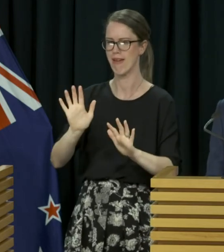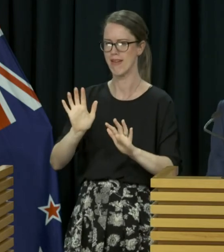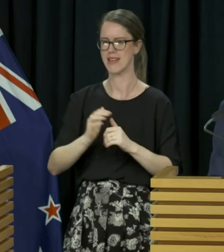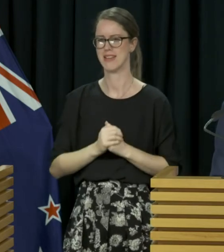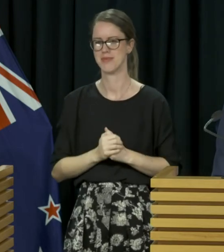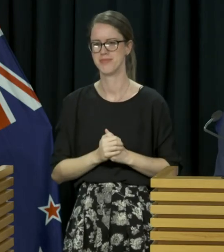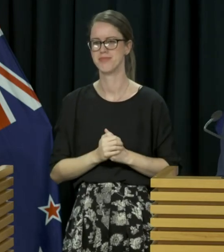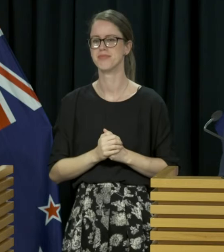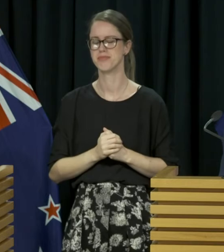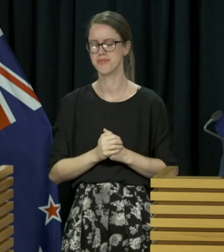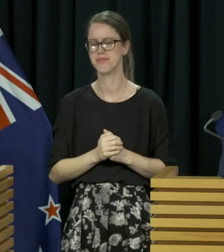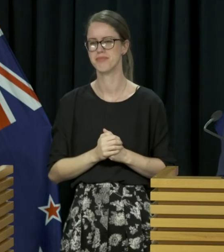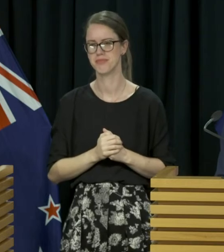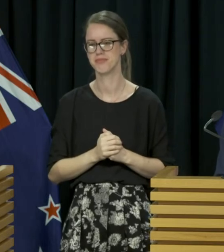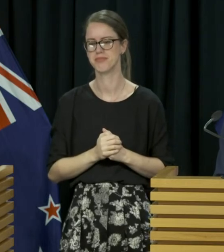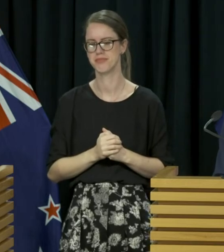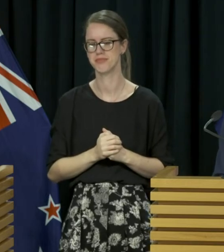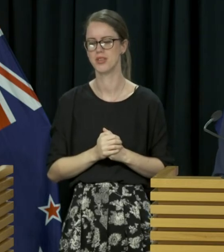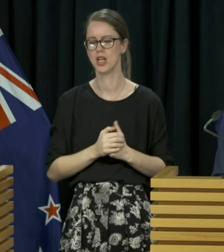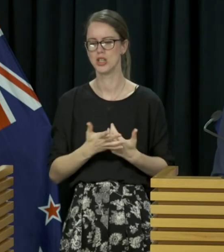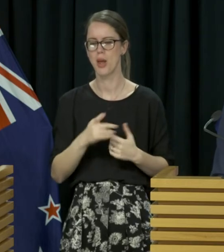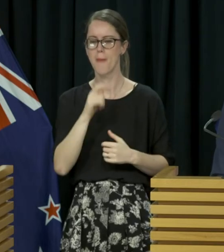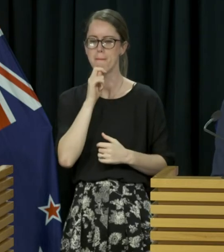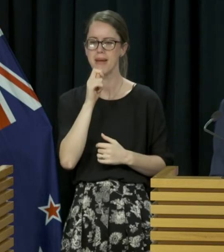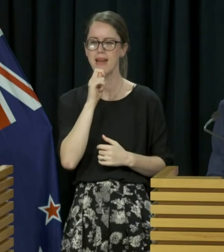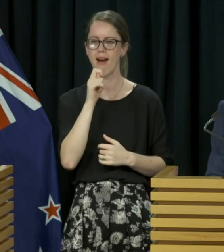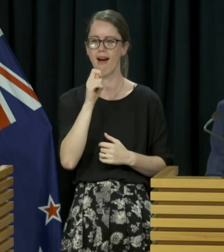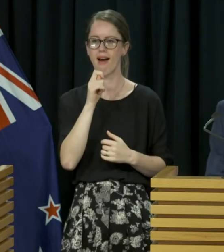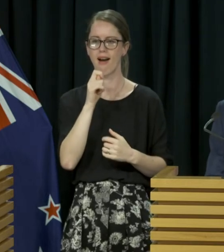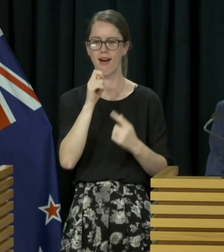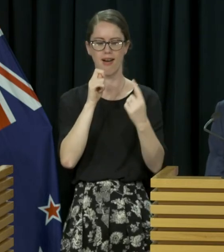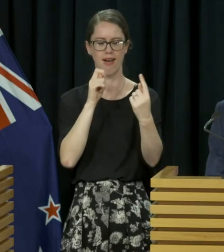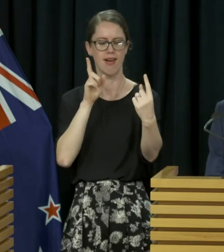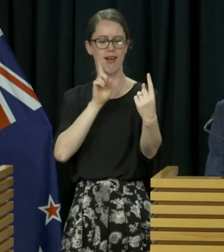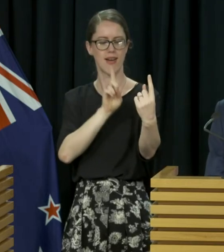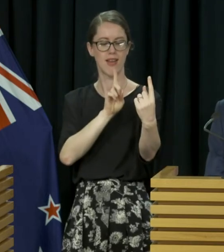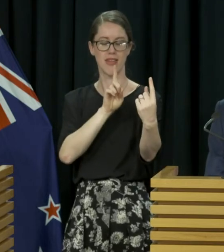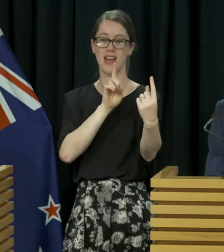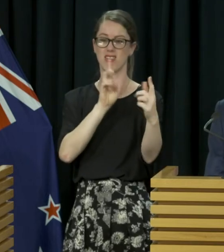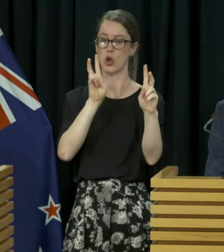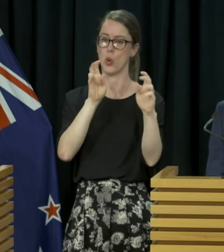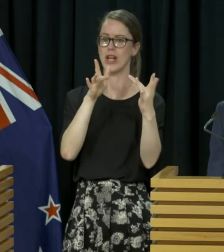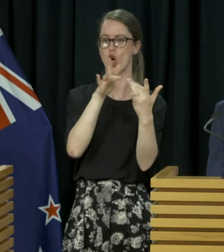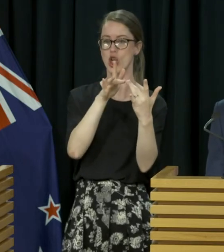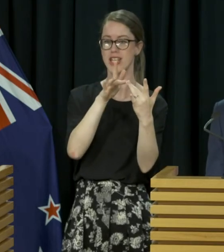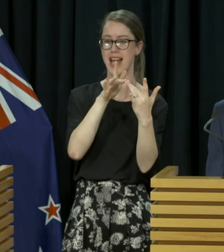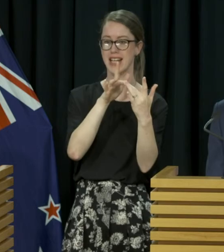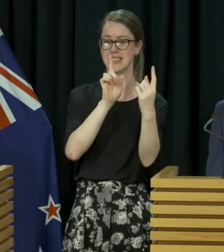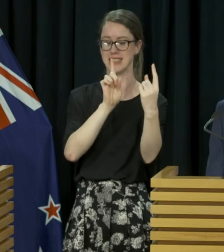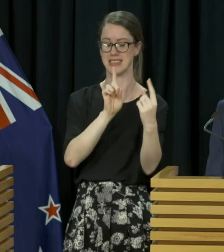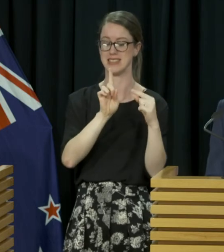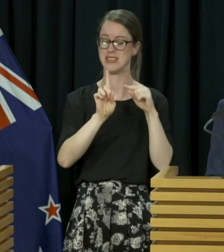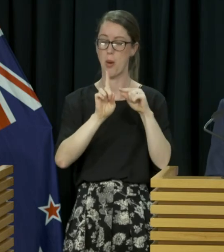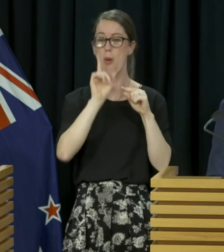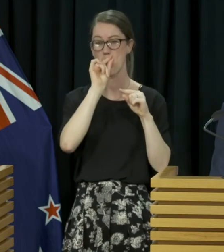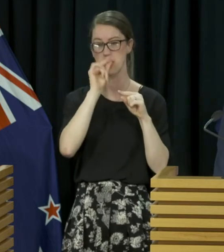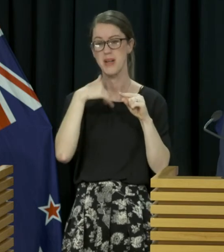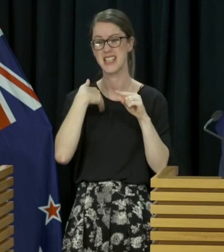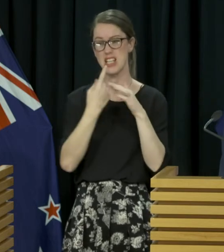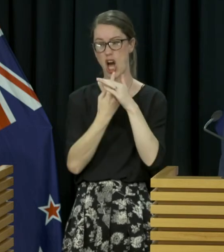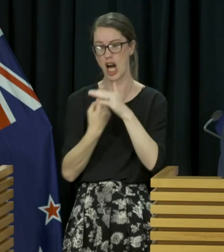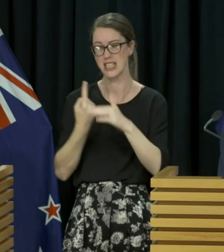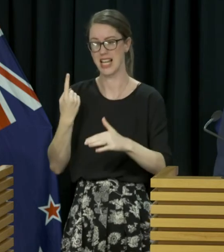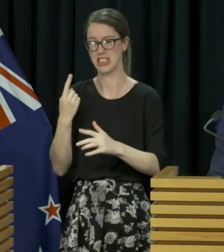now our information suggests that the media employee was a contact and as a result of their actions may need to be placed into